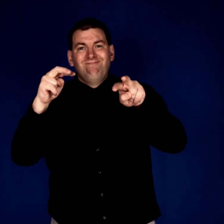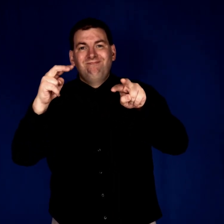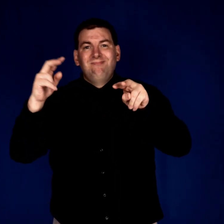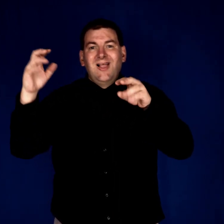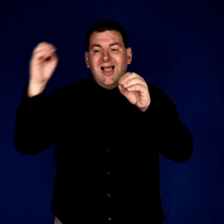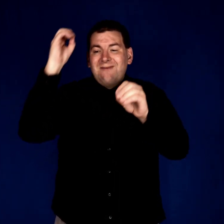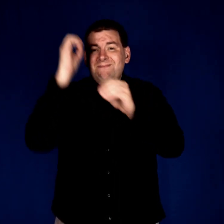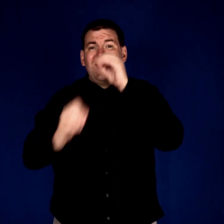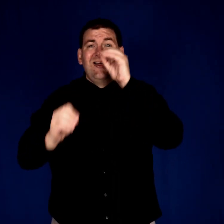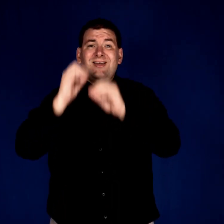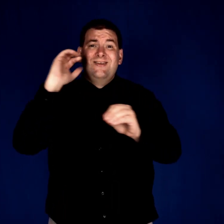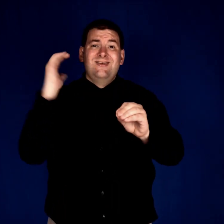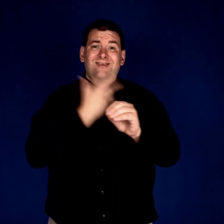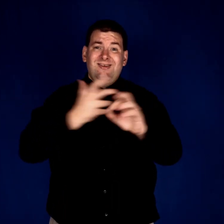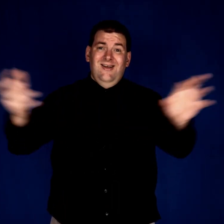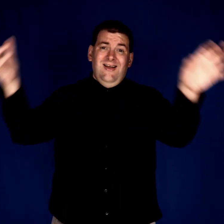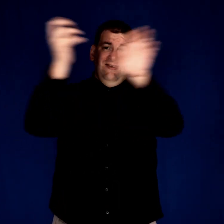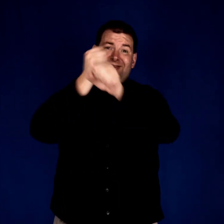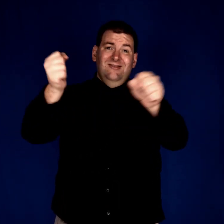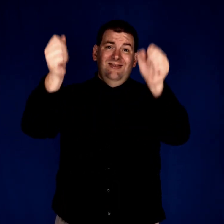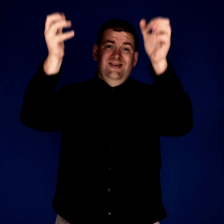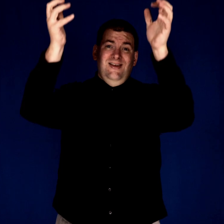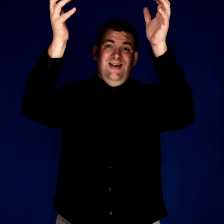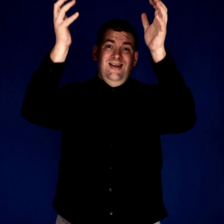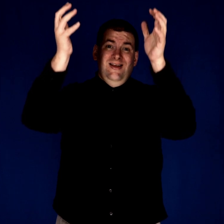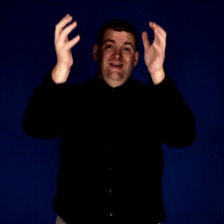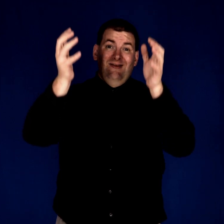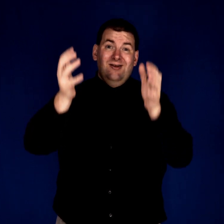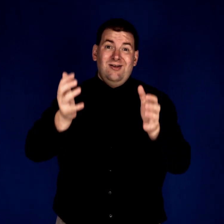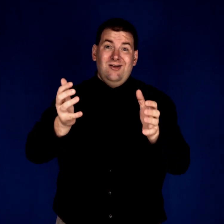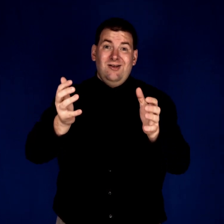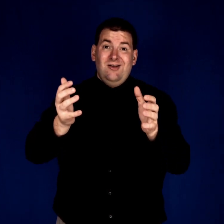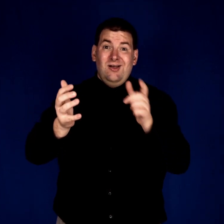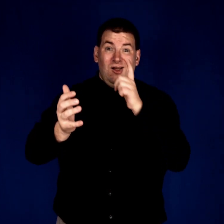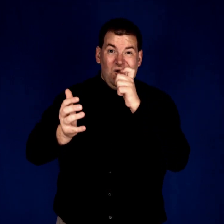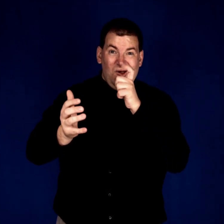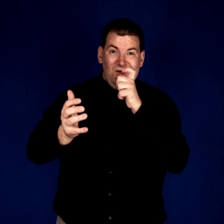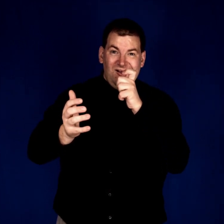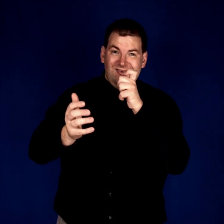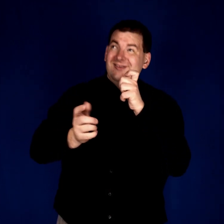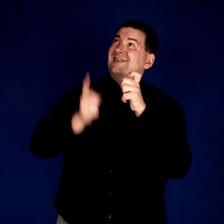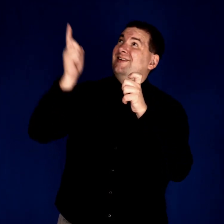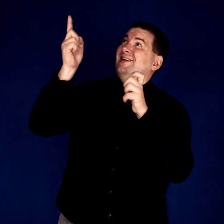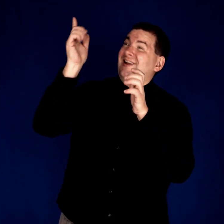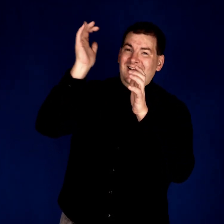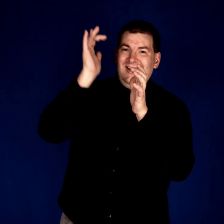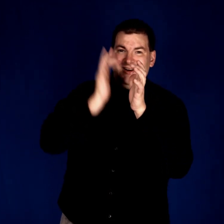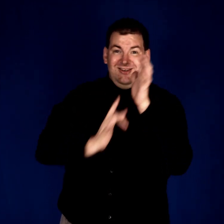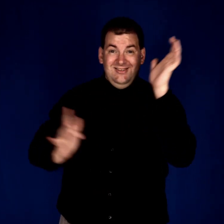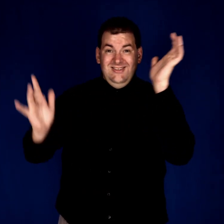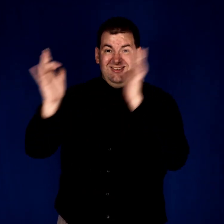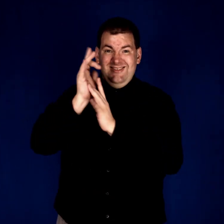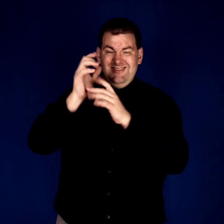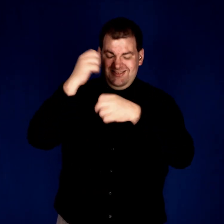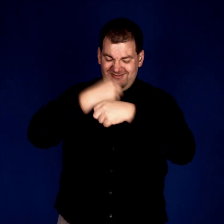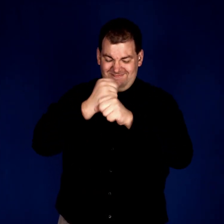Where And mended by the Savior Upon the maker